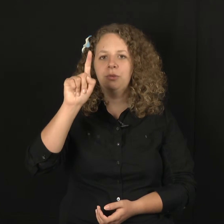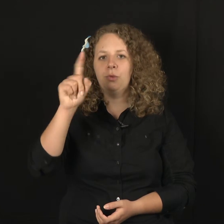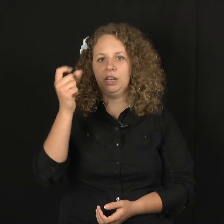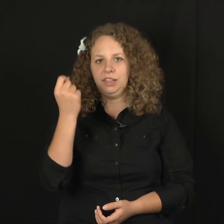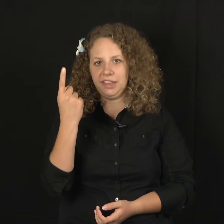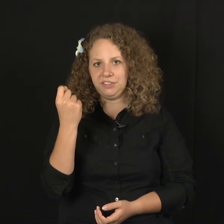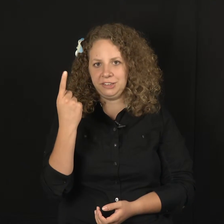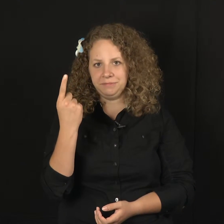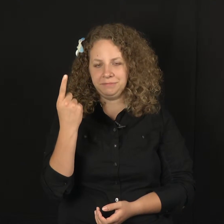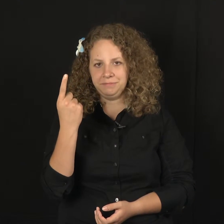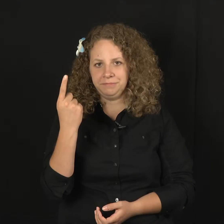A111.